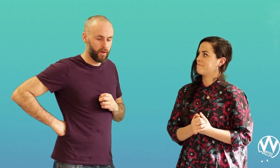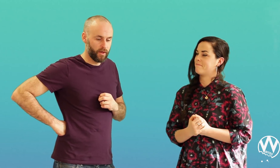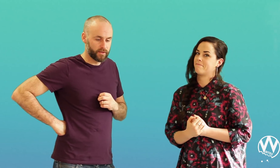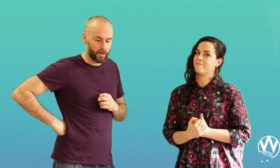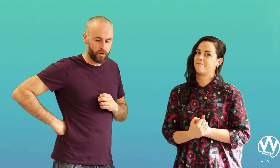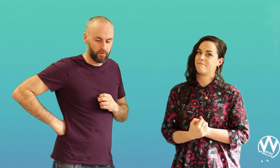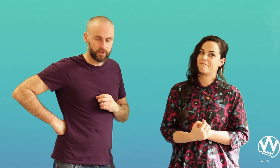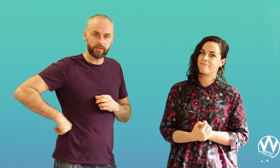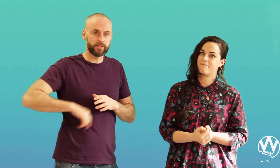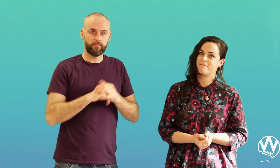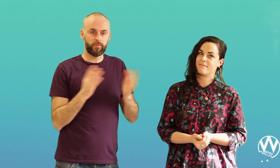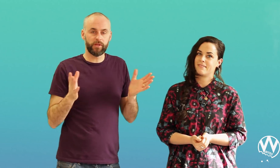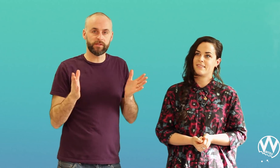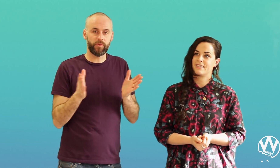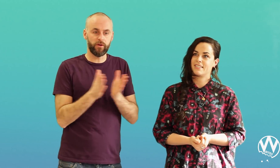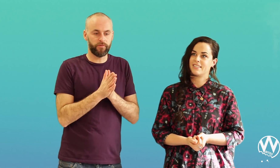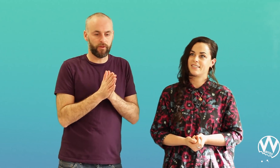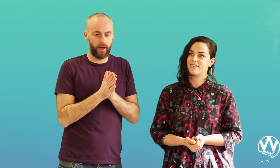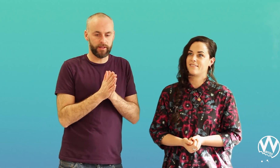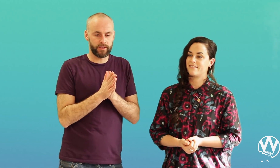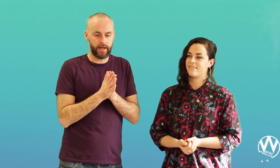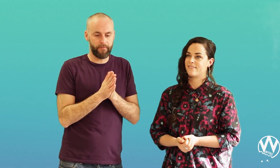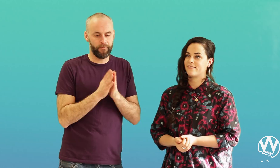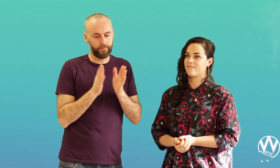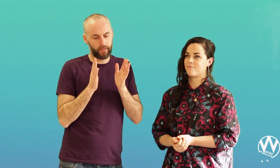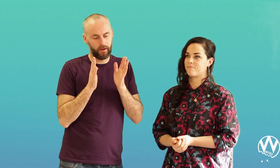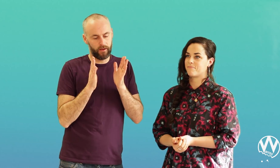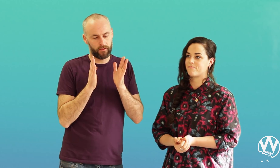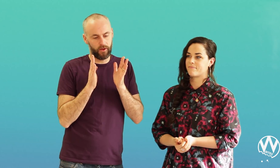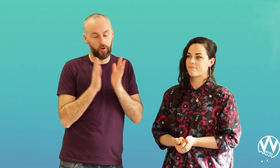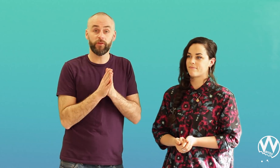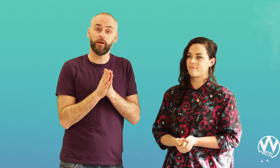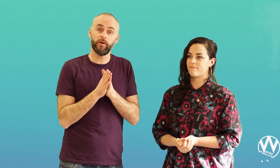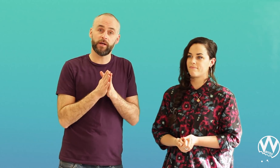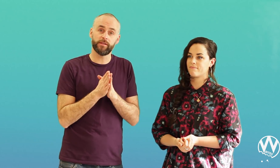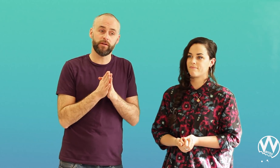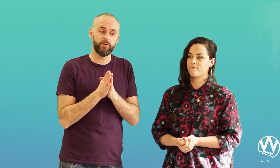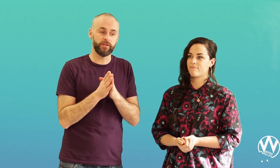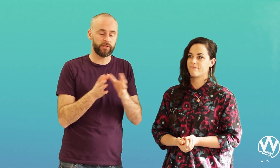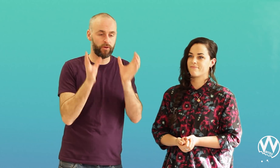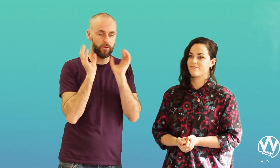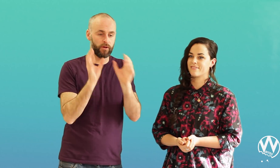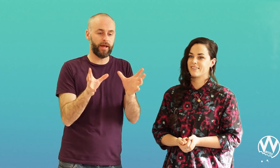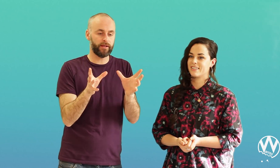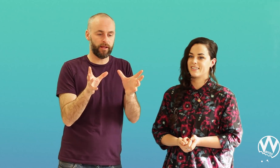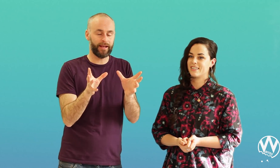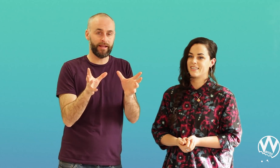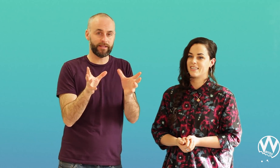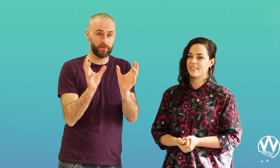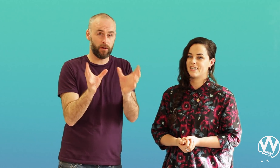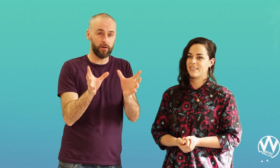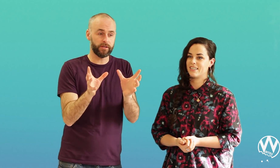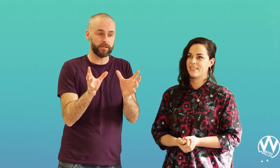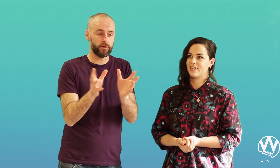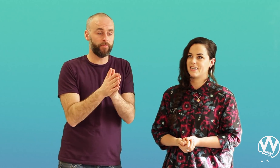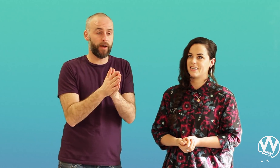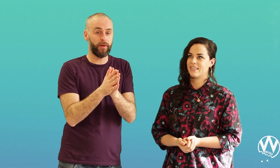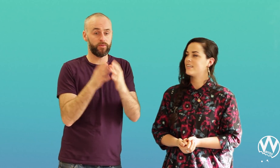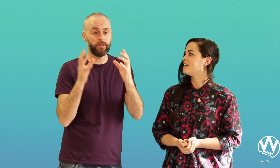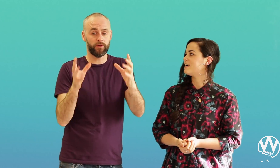So this is beautiful. And the other thing I want to ask you, Ocean, is so when Google Analytics was our audience's hub, that meant we could